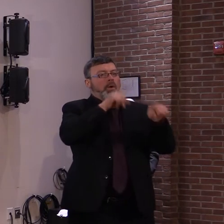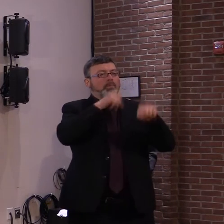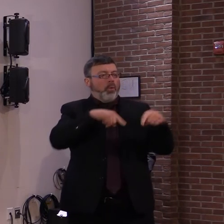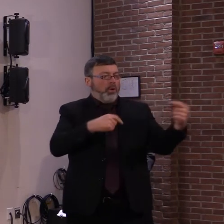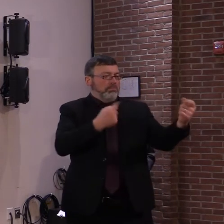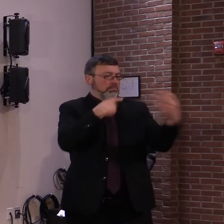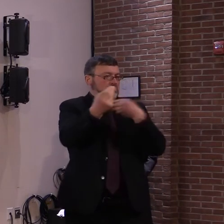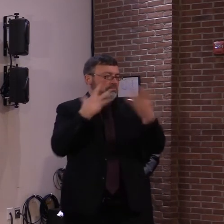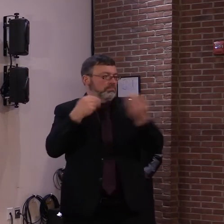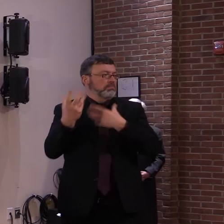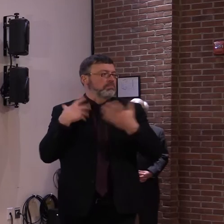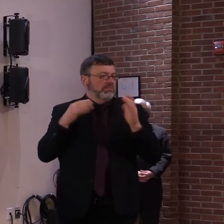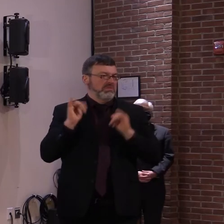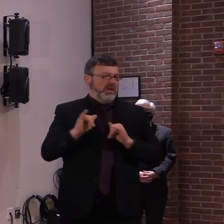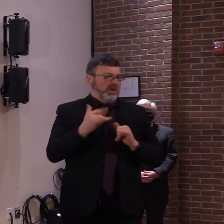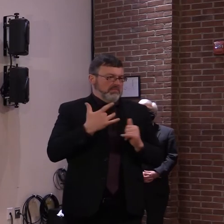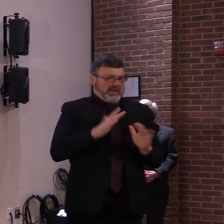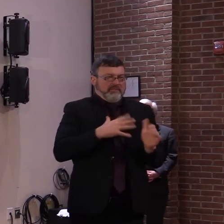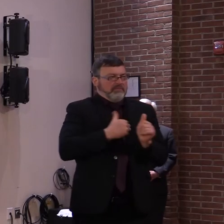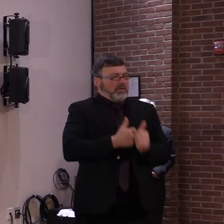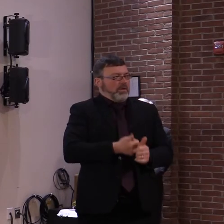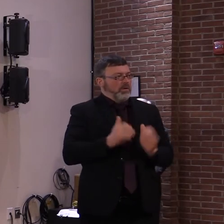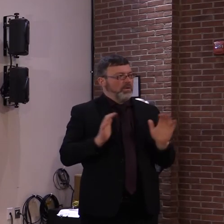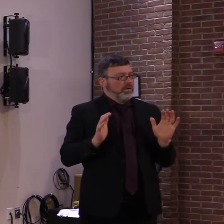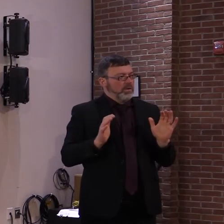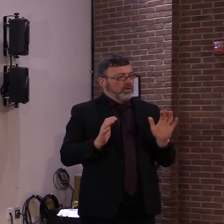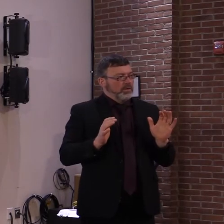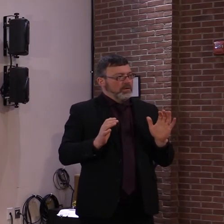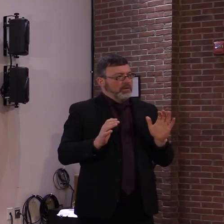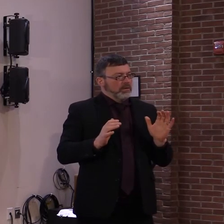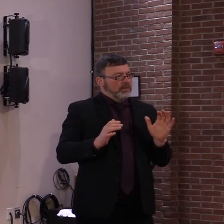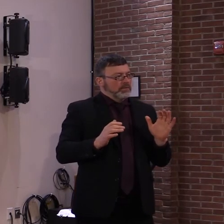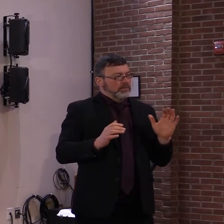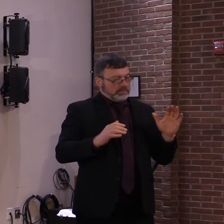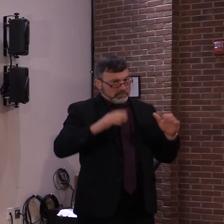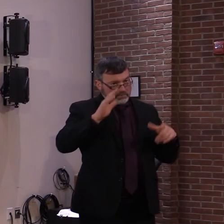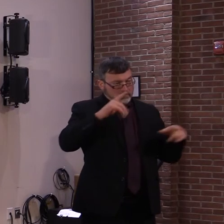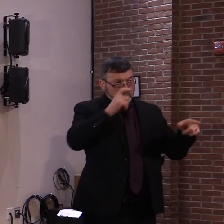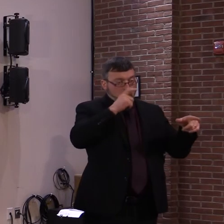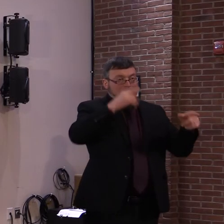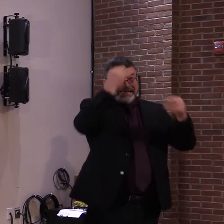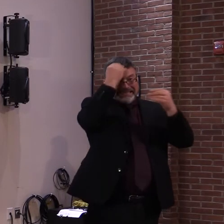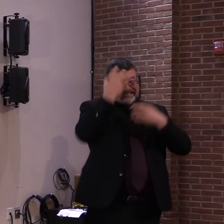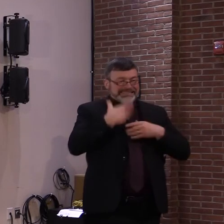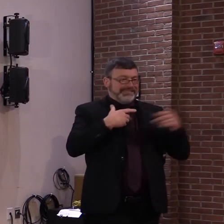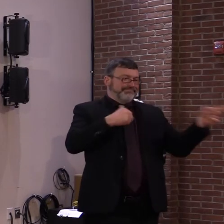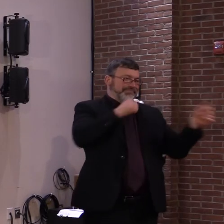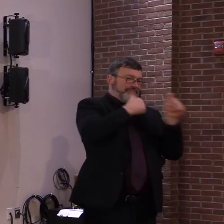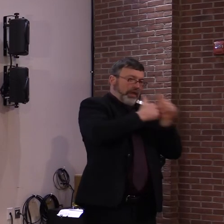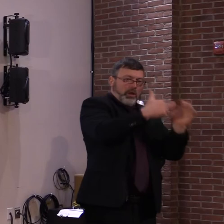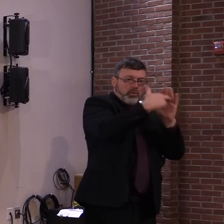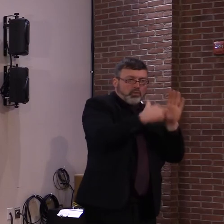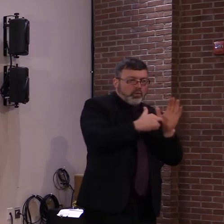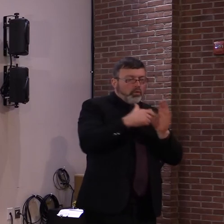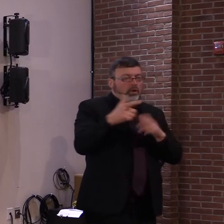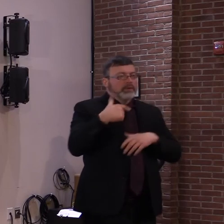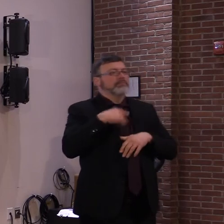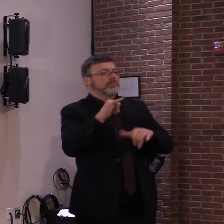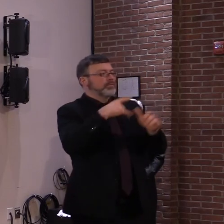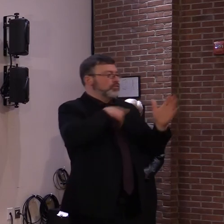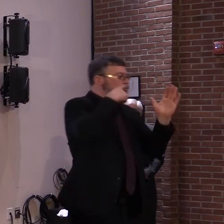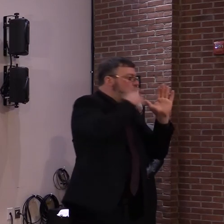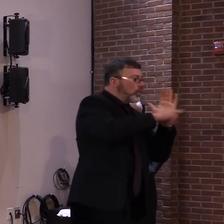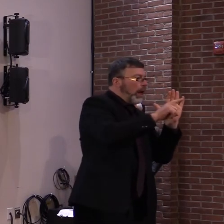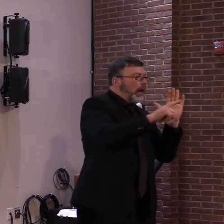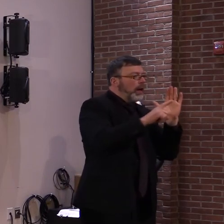better adhere to the guidelines or sometimes even make a visit to see how they're doing and help them get into